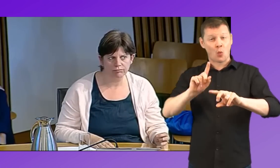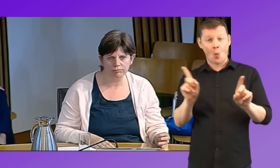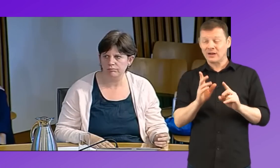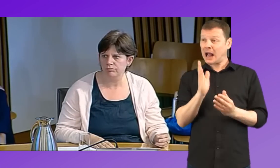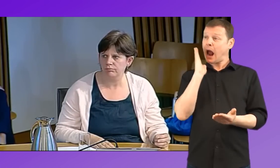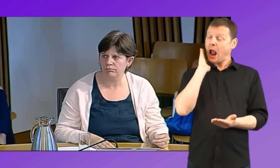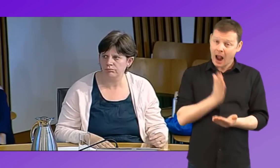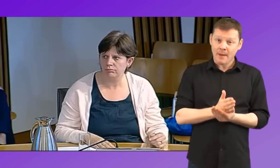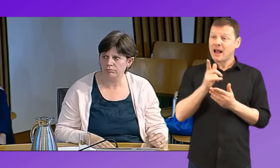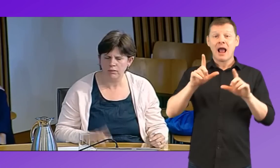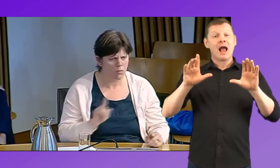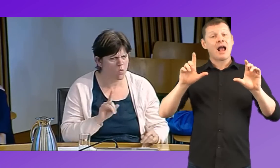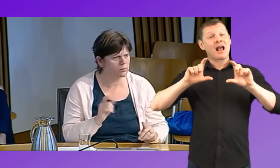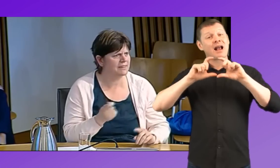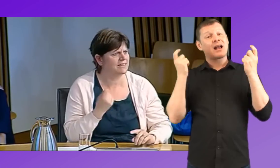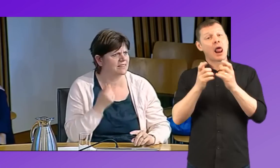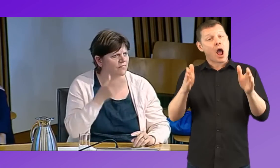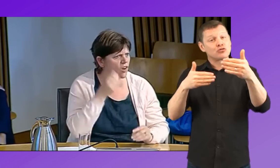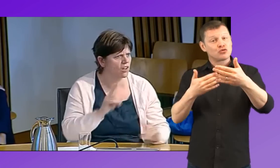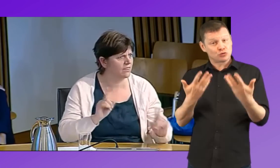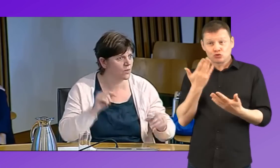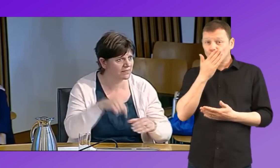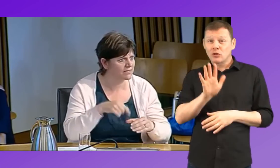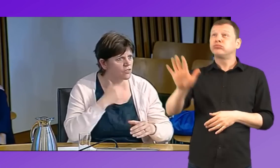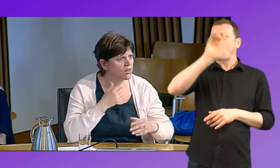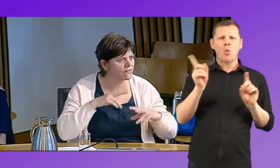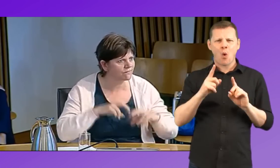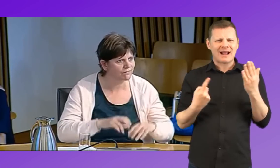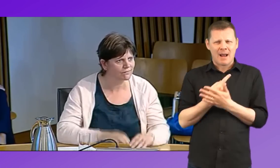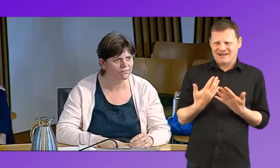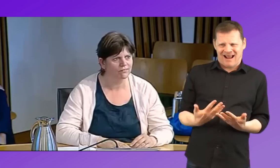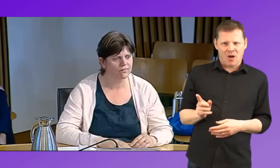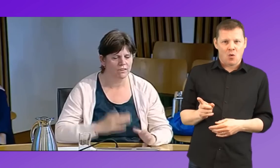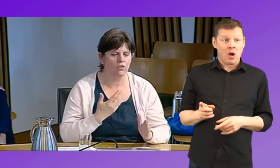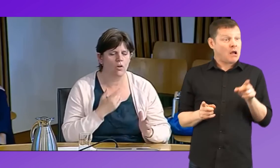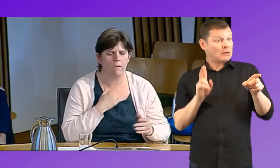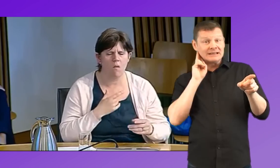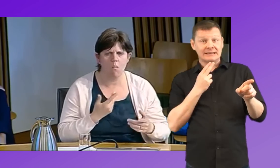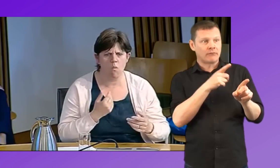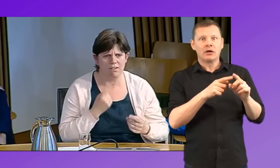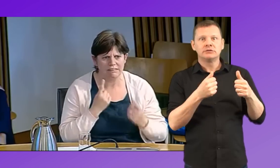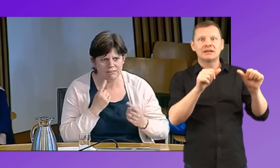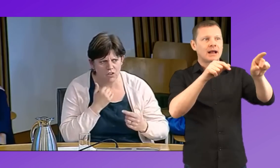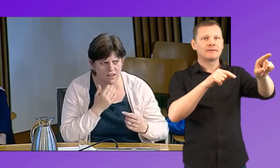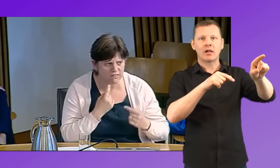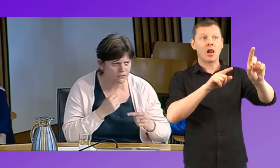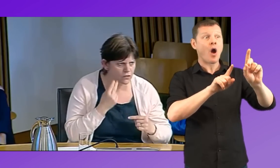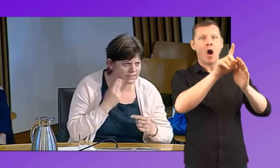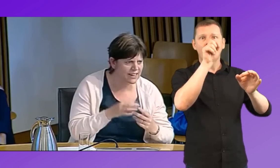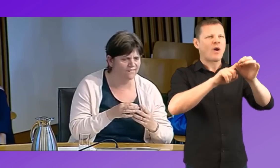need for research about what's actually going on in the classroom. When we have got successful learners, why are they successful?